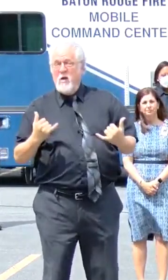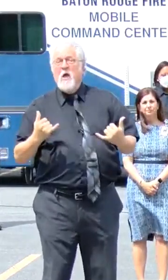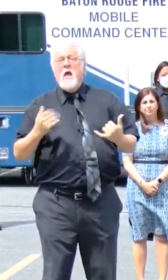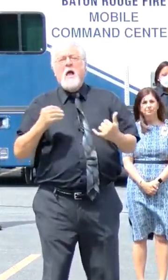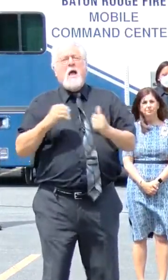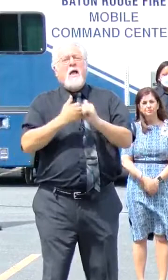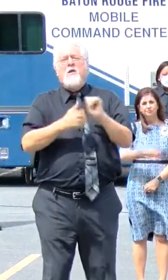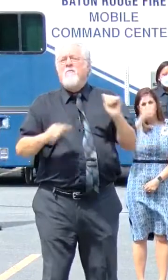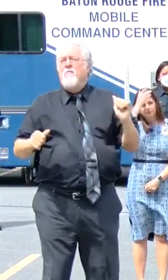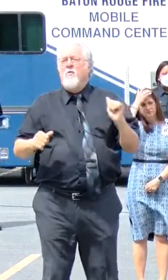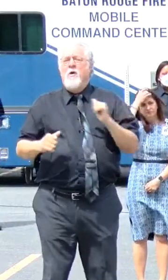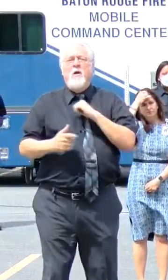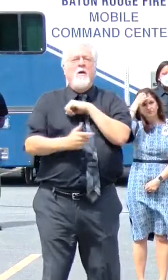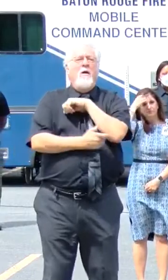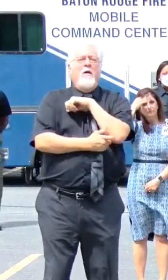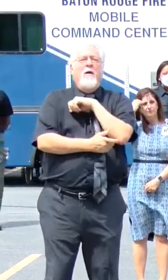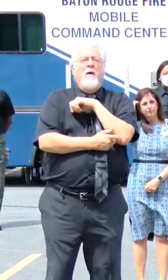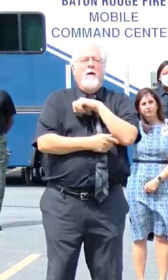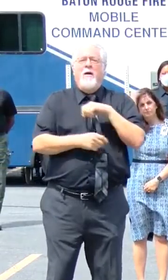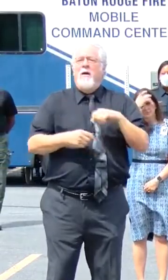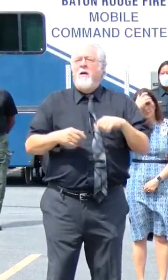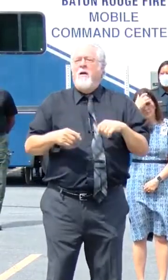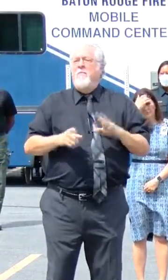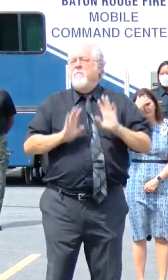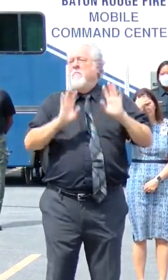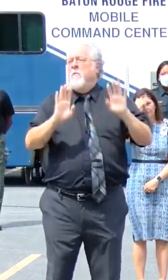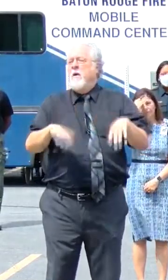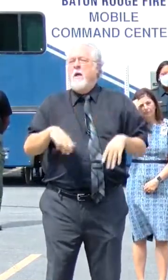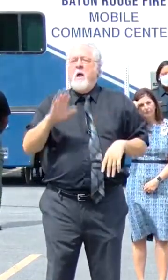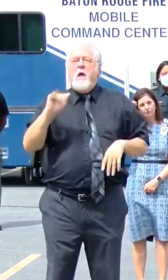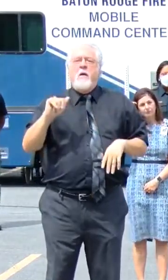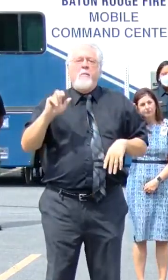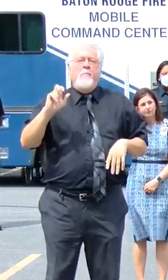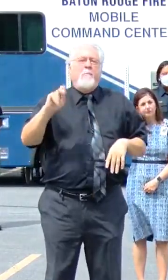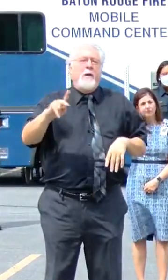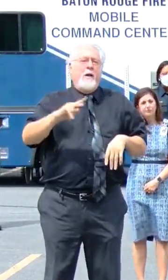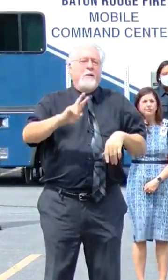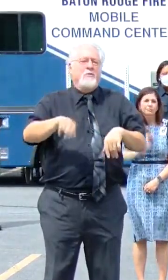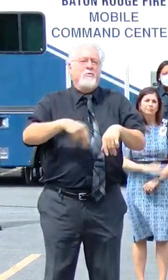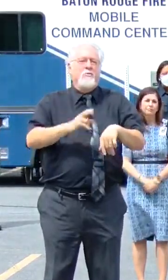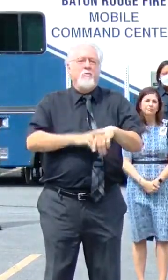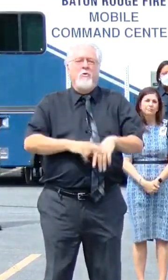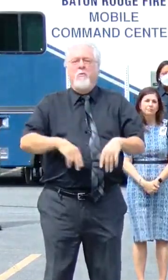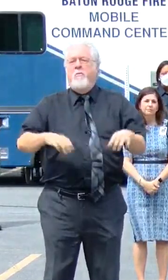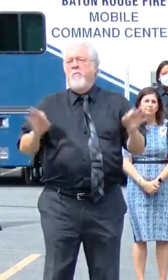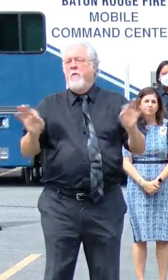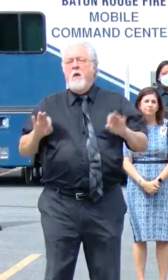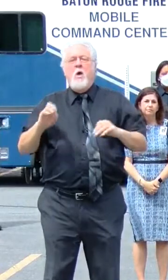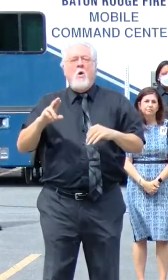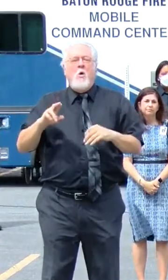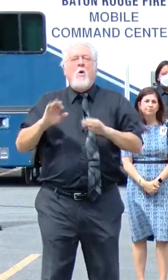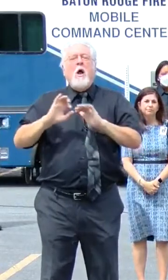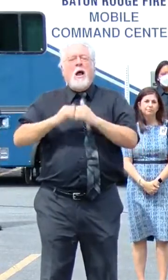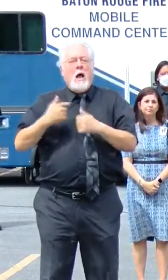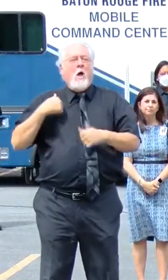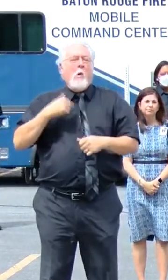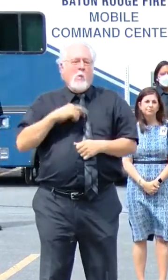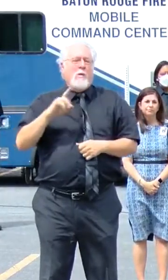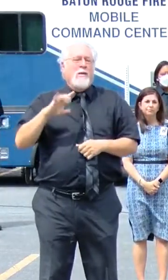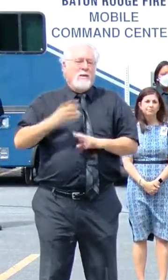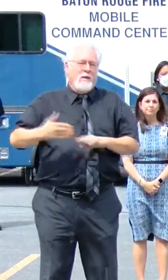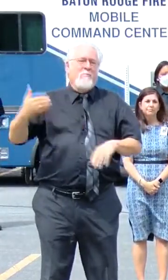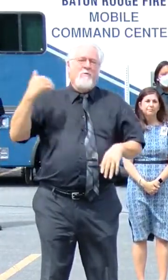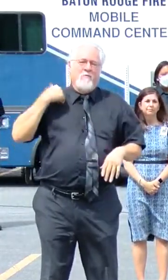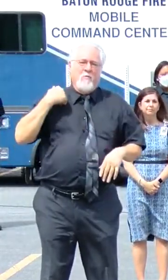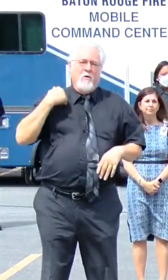avoid any temptation to simply to return to business as usual or the way things were before.